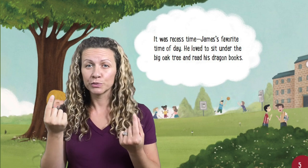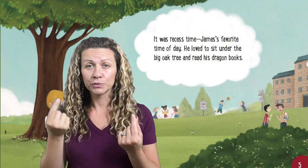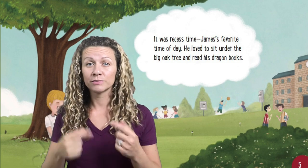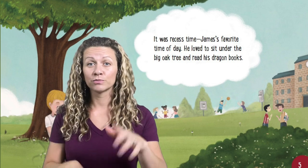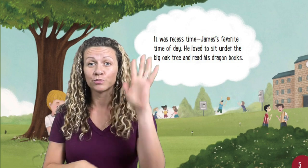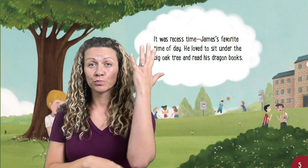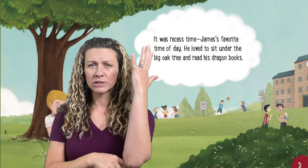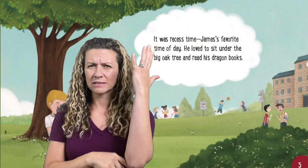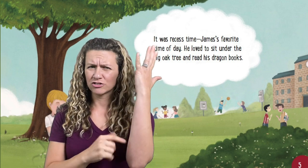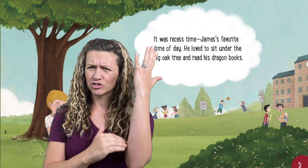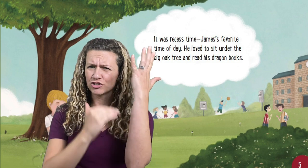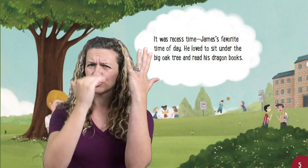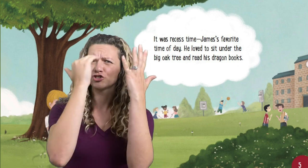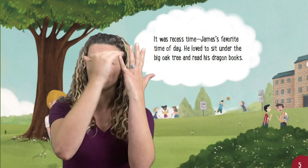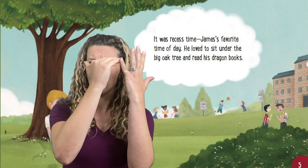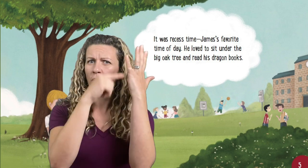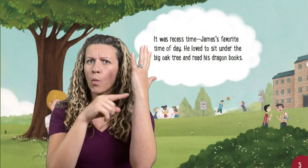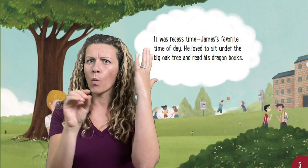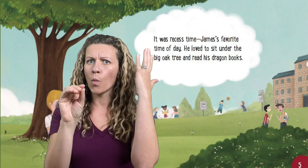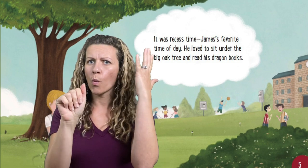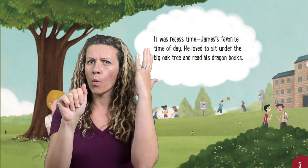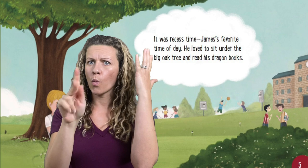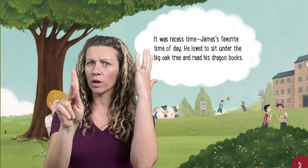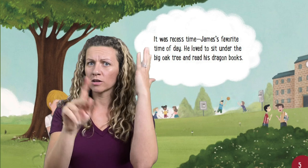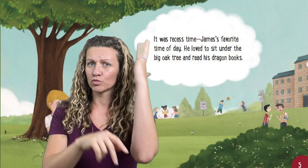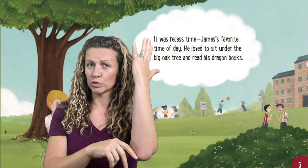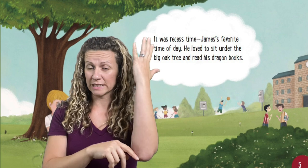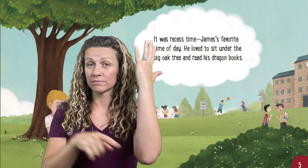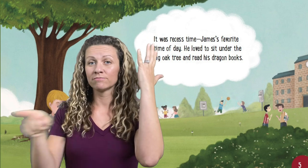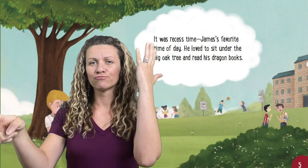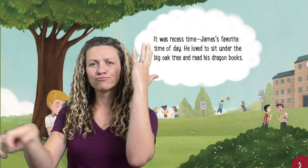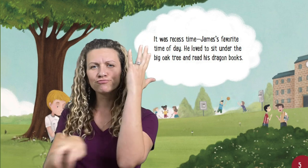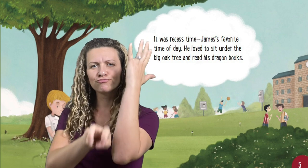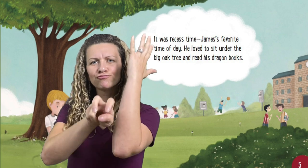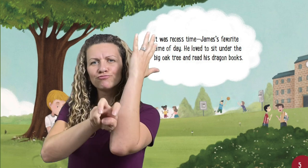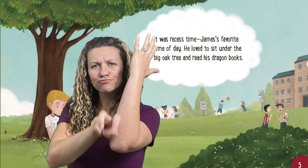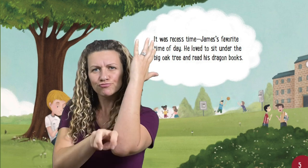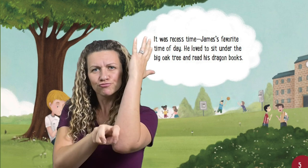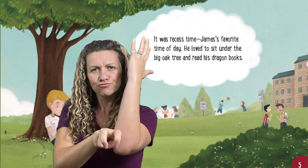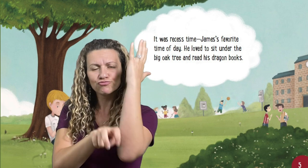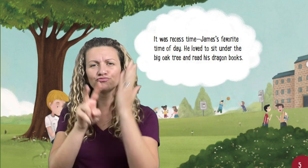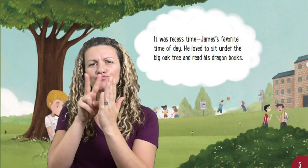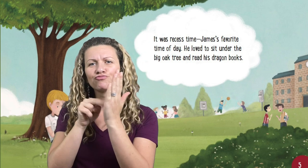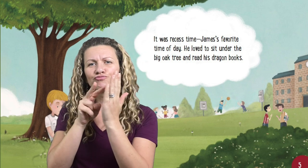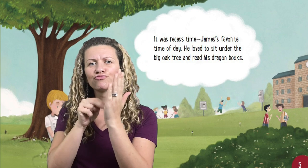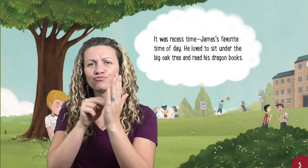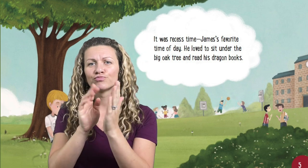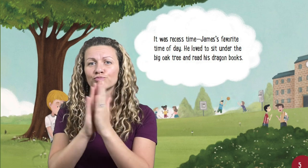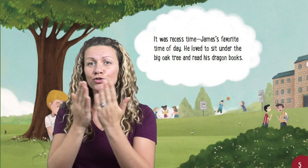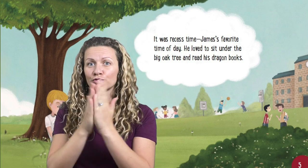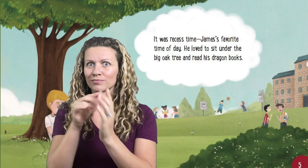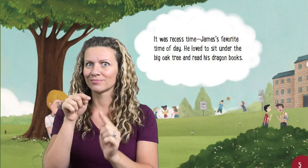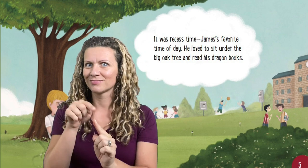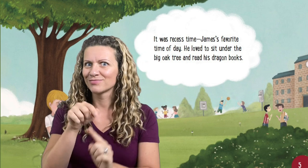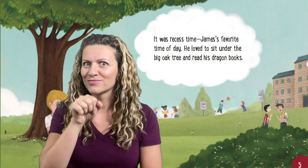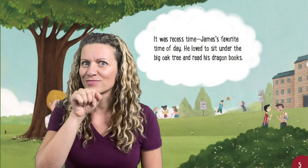He loved to sit under the big oak tree and read his dragon books.